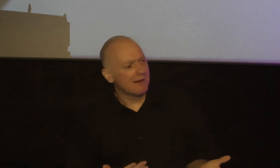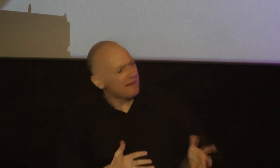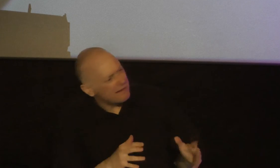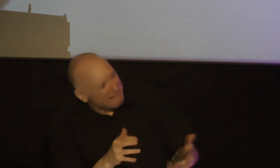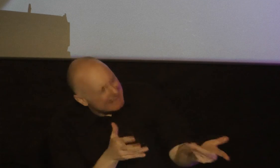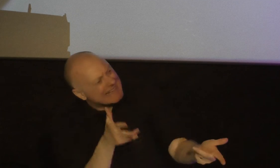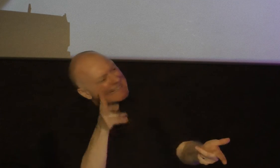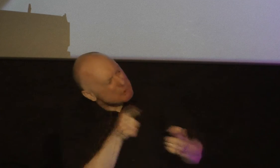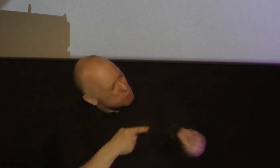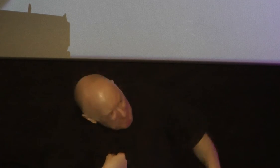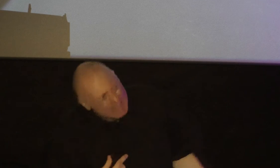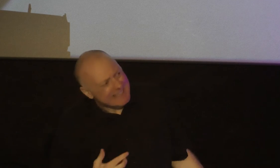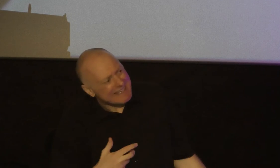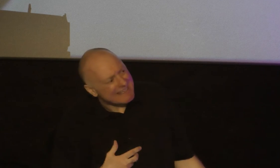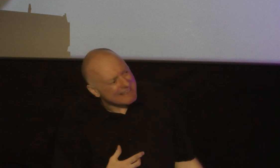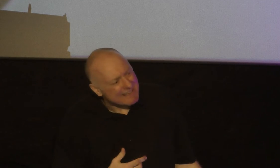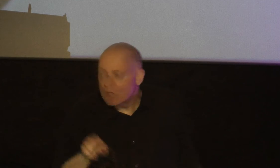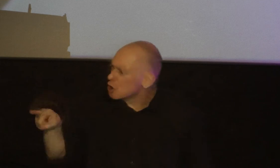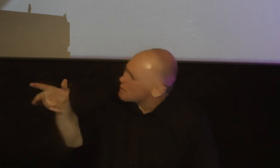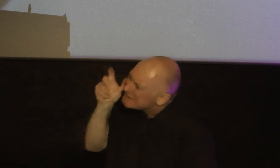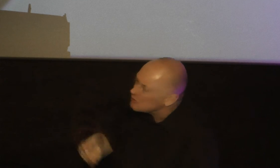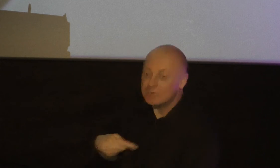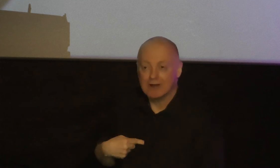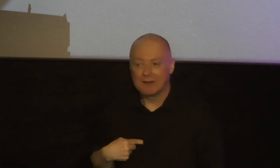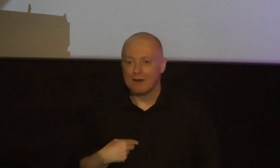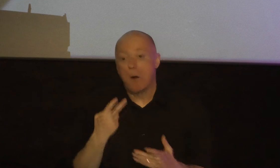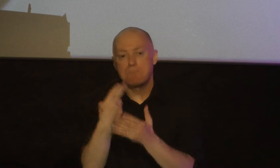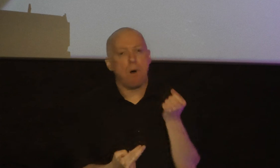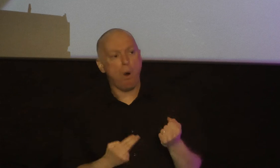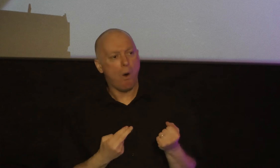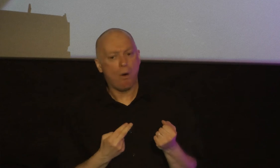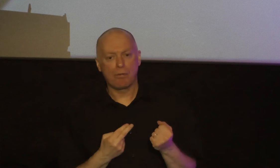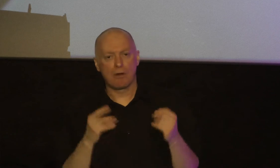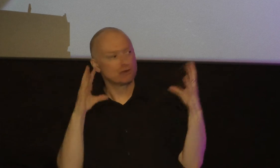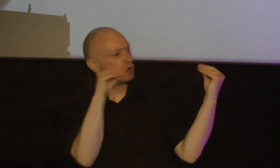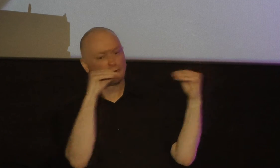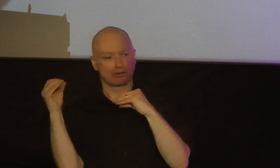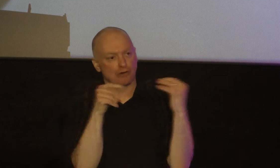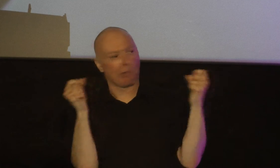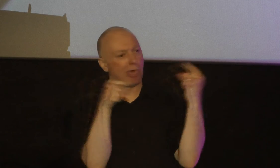and the other person needs to be heard but both just keep speaking at each other without listening